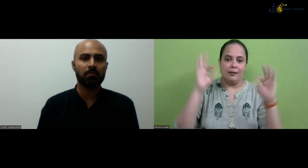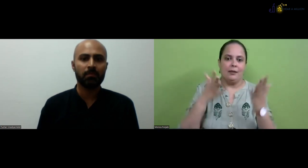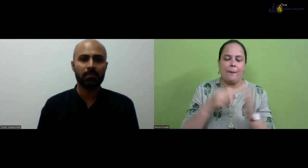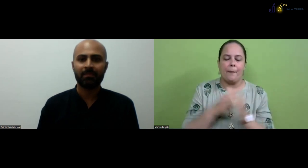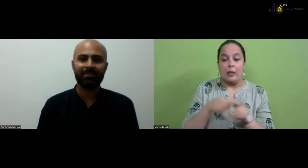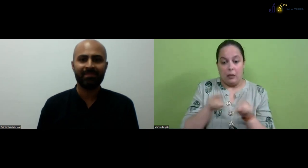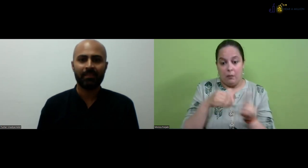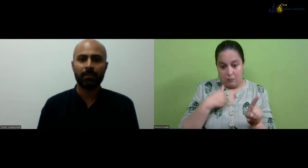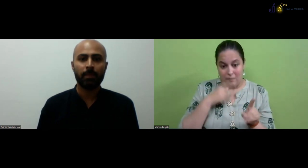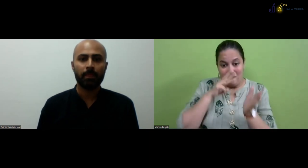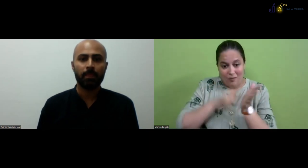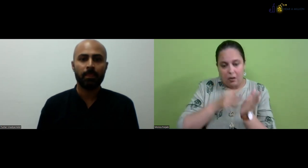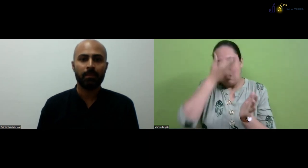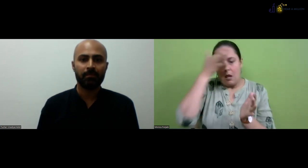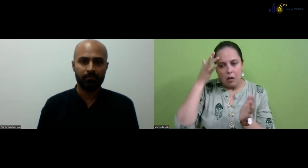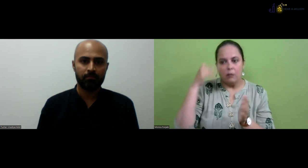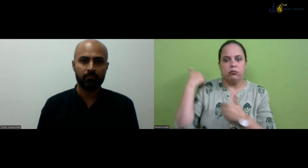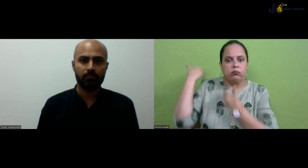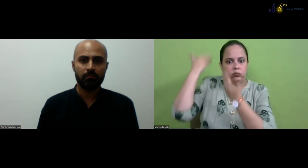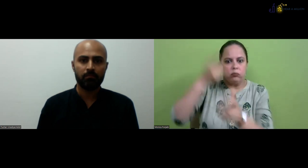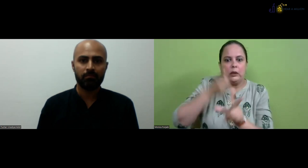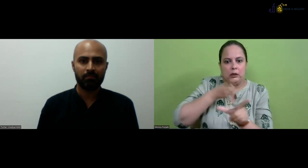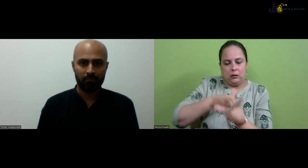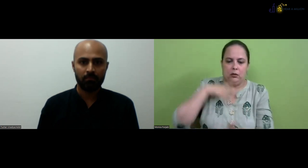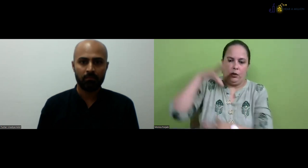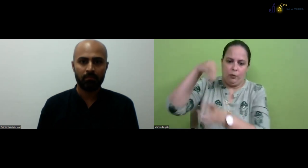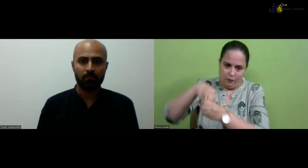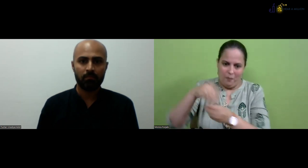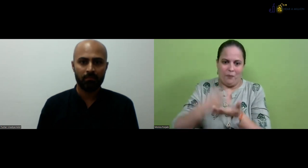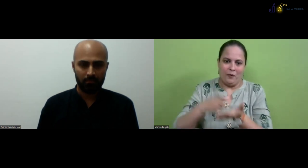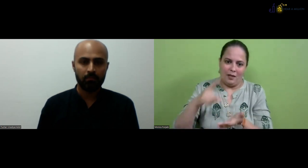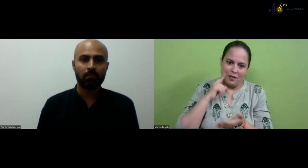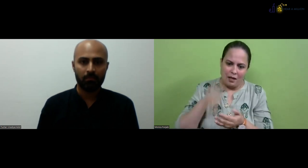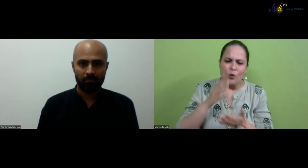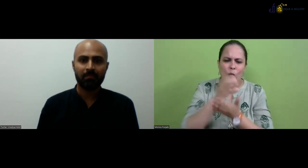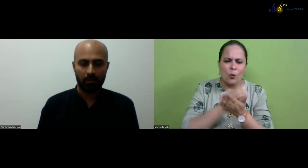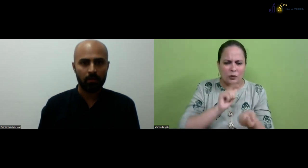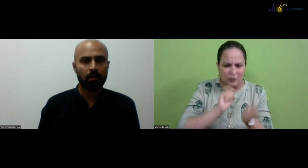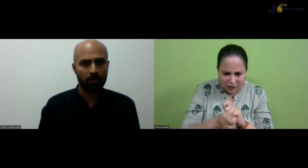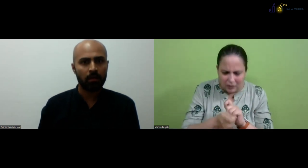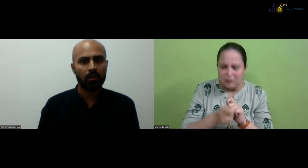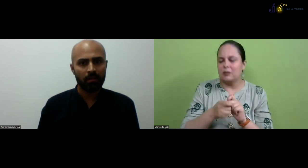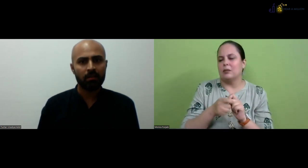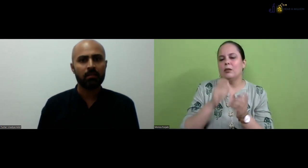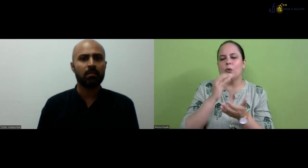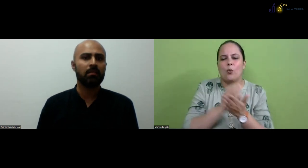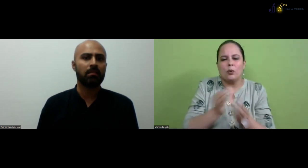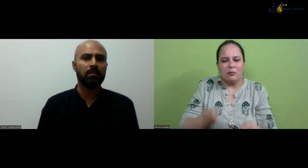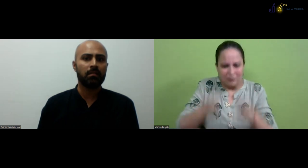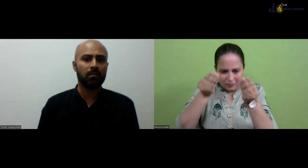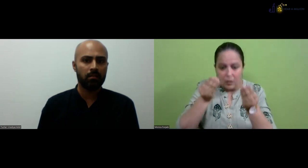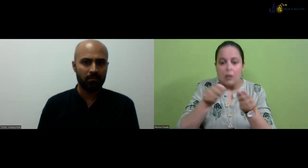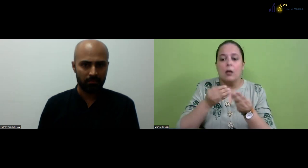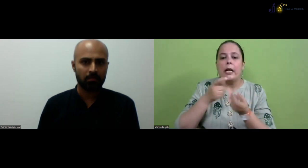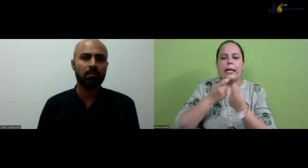being oppressed. They're still not free from their own opinions. So yeah, we are lucky that, yeah, I am the member of the RCI